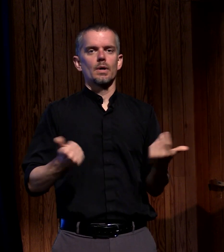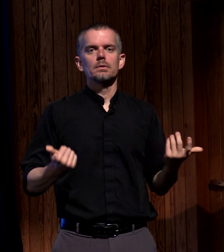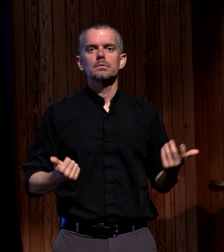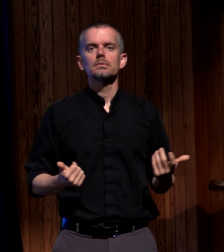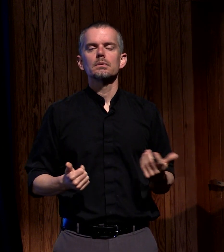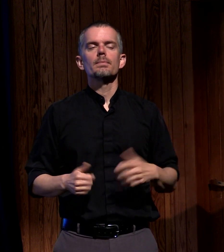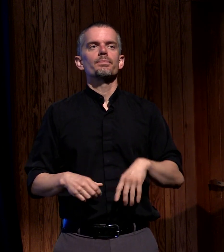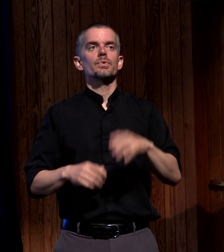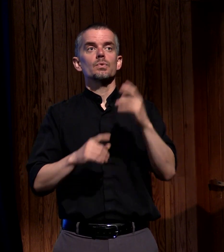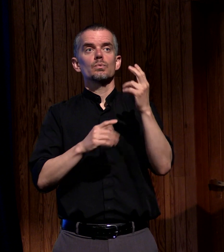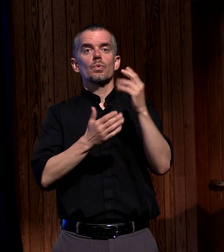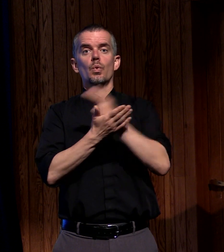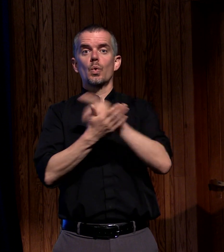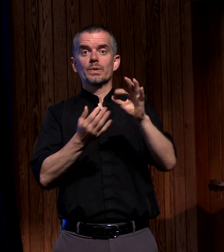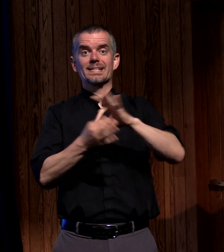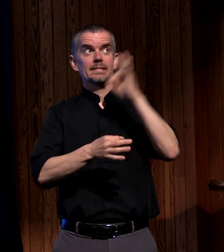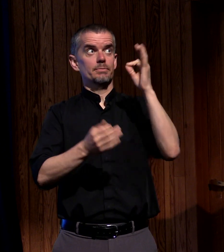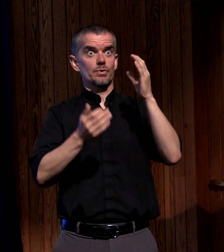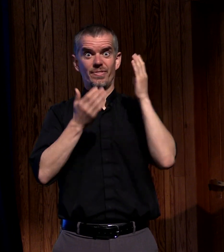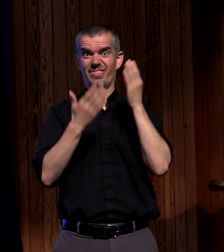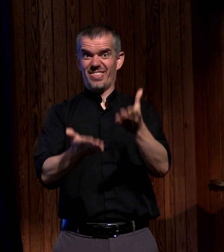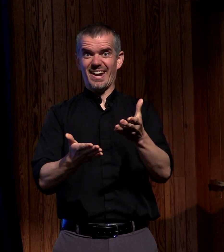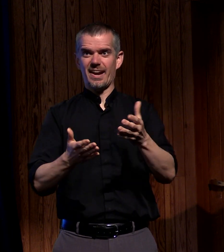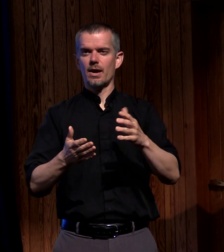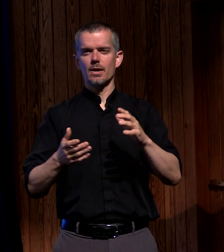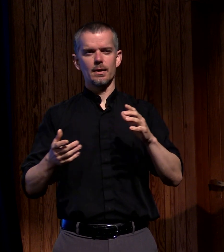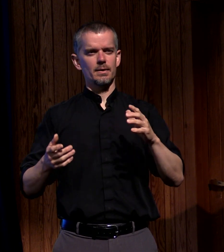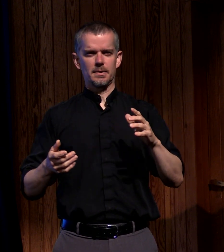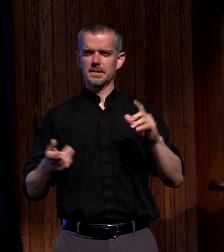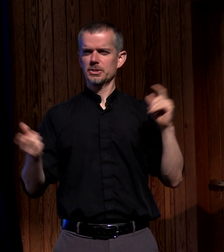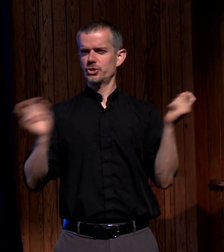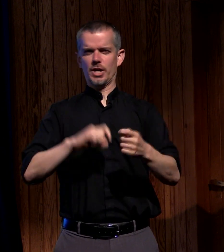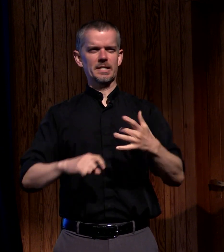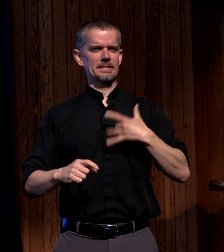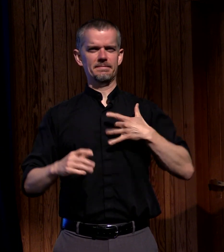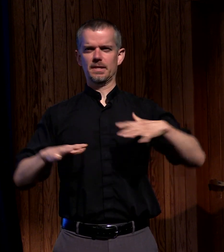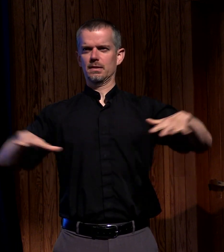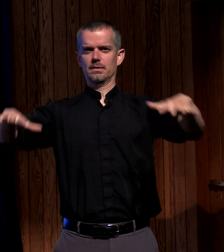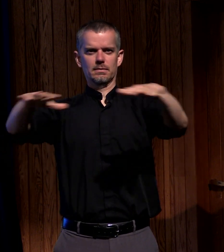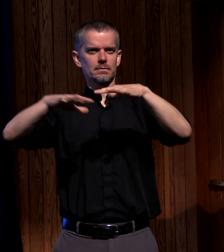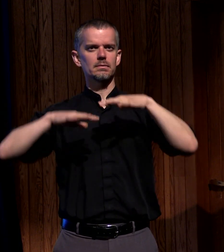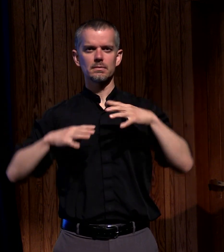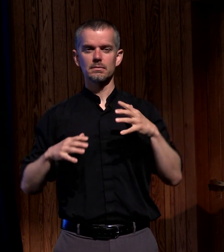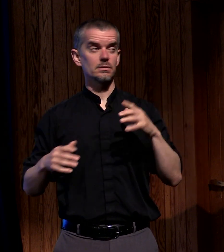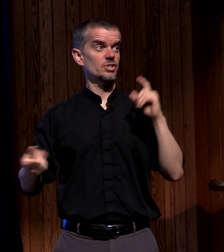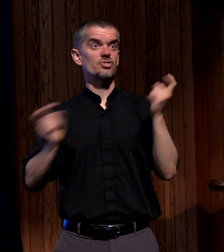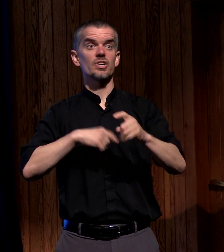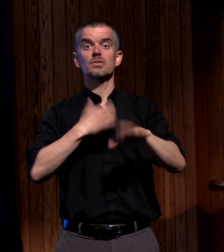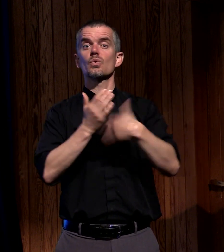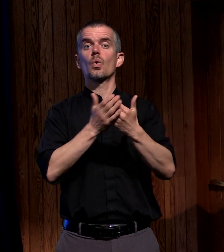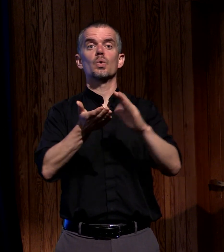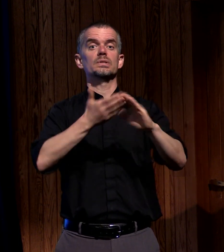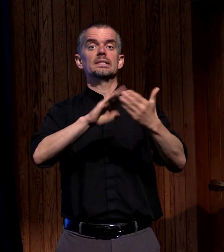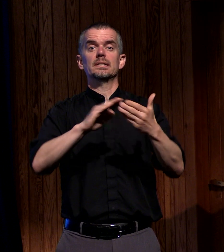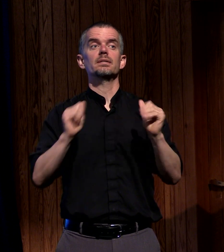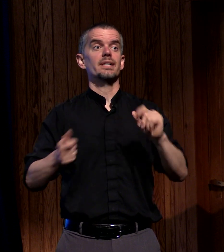changes the atmosphere of the room it can change the atmosphere of an entire city of an entire country